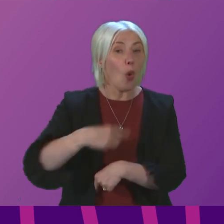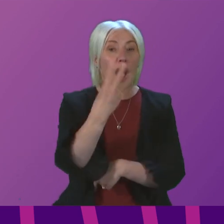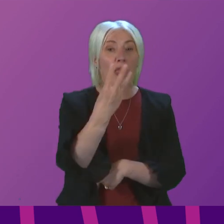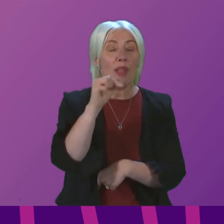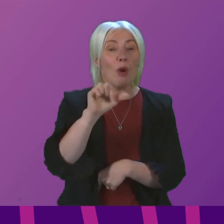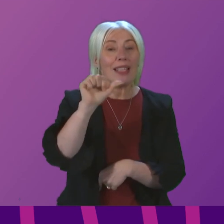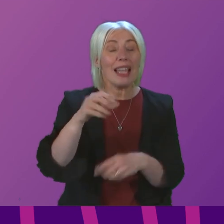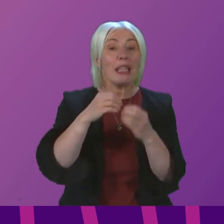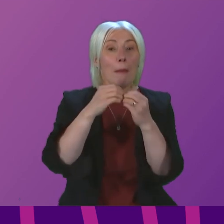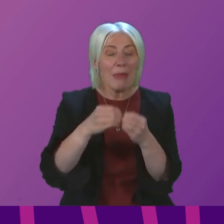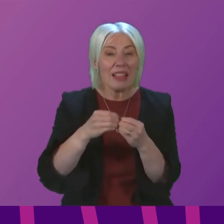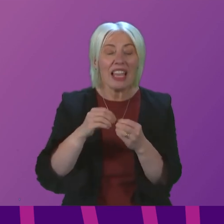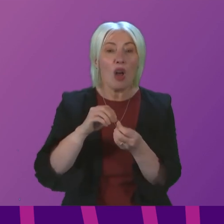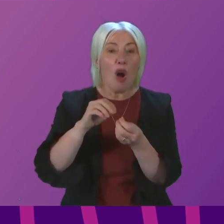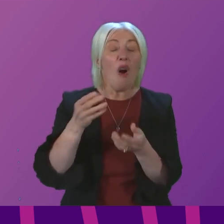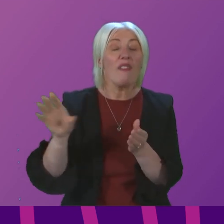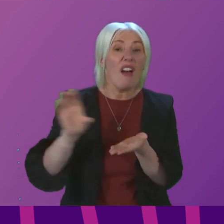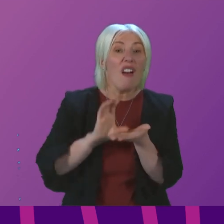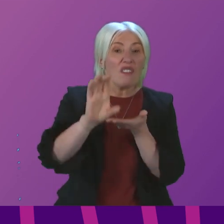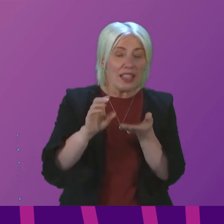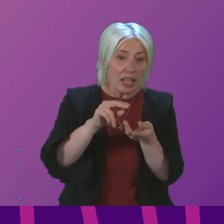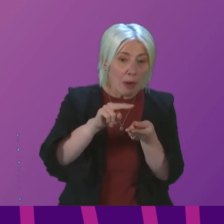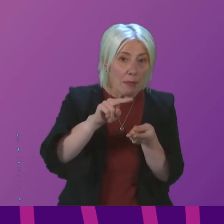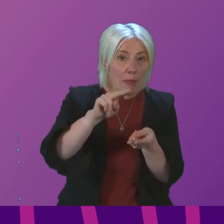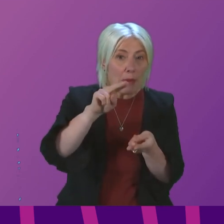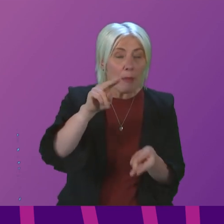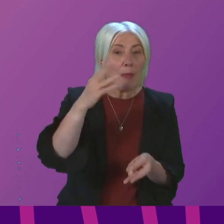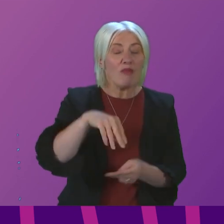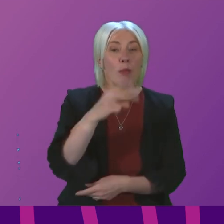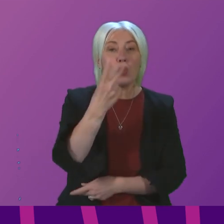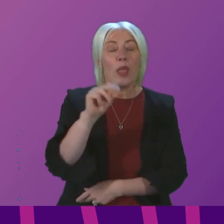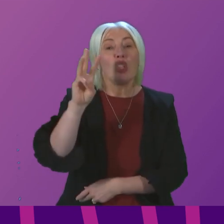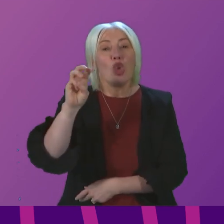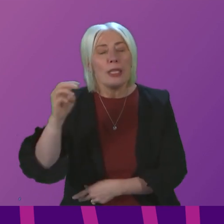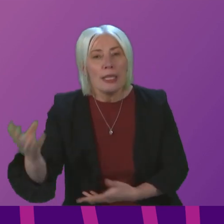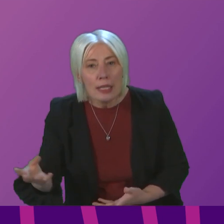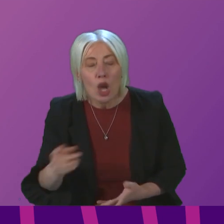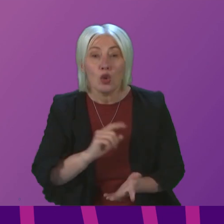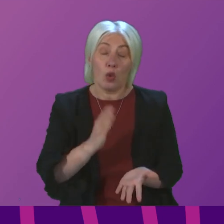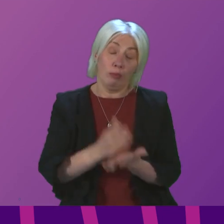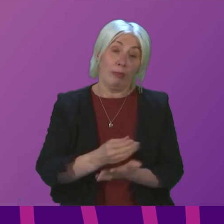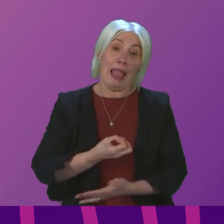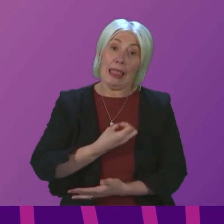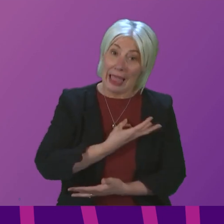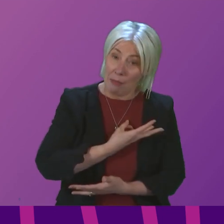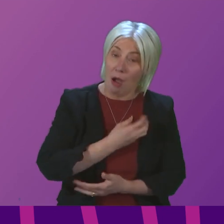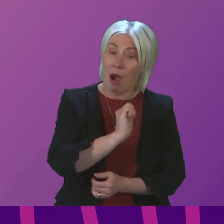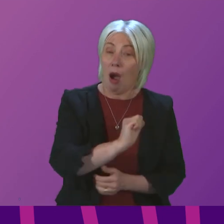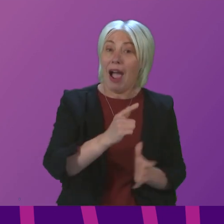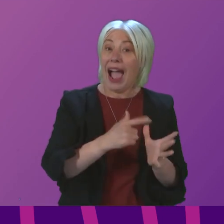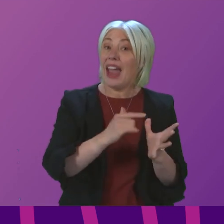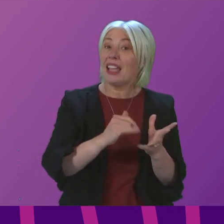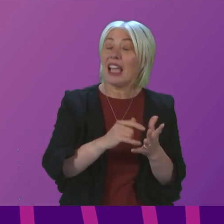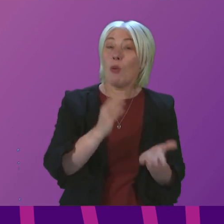billion of cumulative revenue funding since 2013. So let me tell you what Labour, what Anas Sarwar there, is